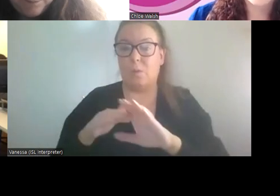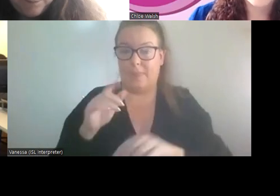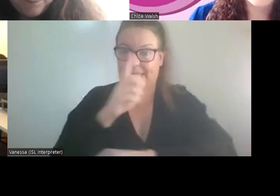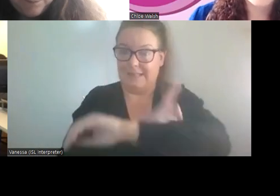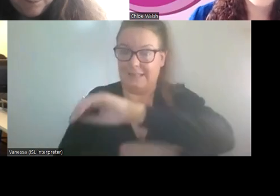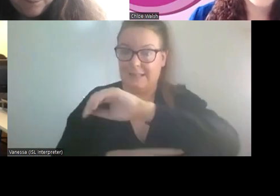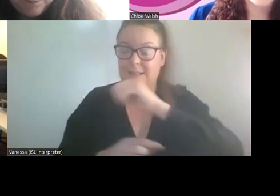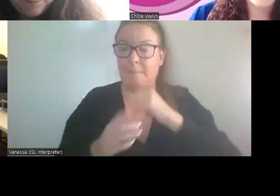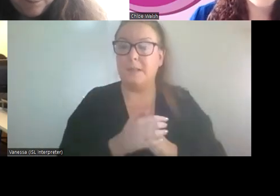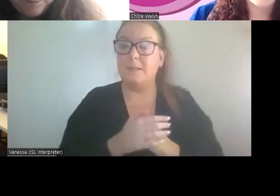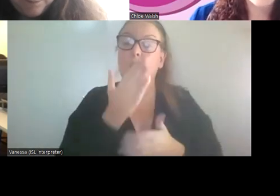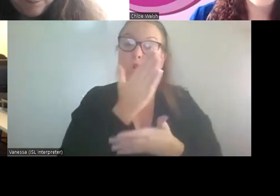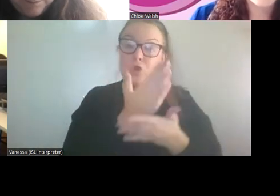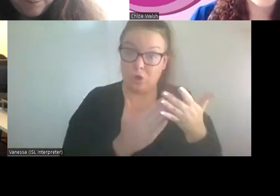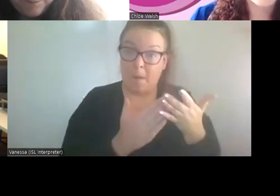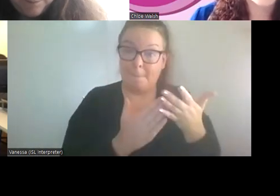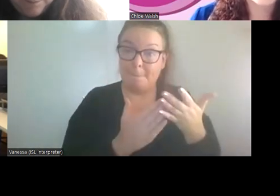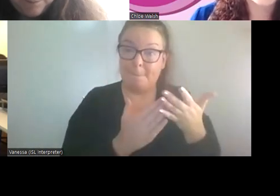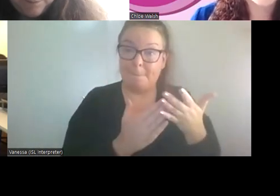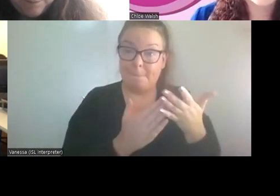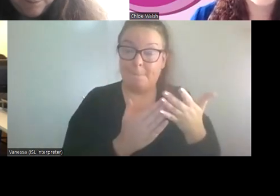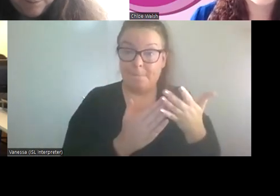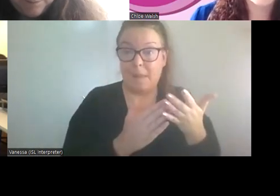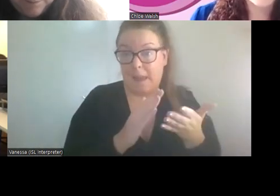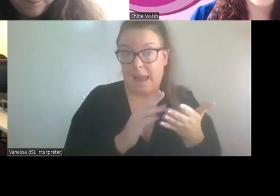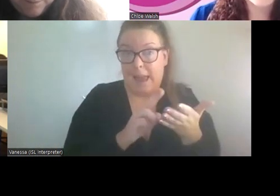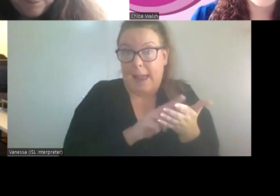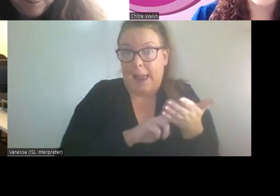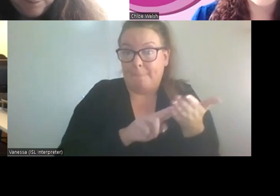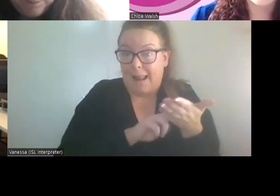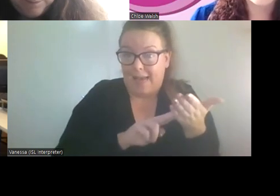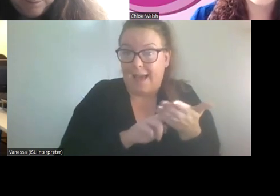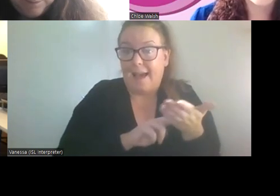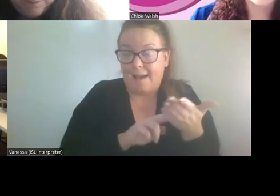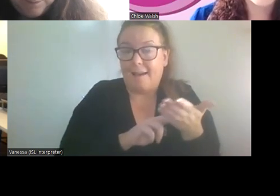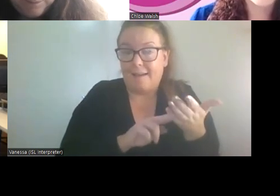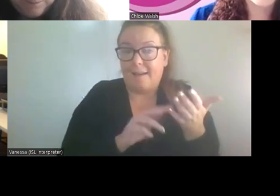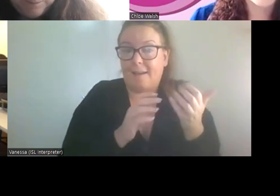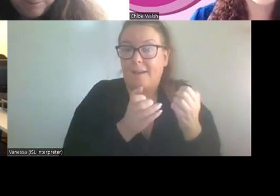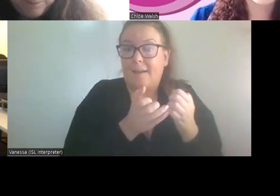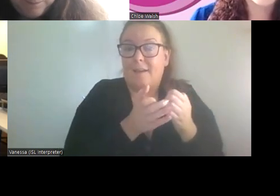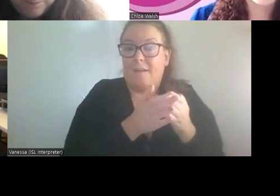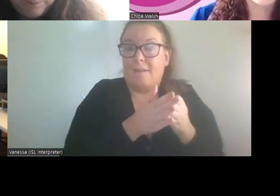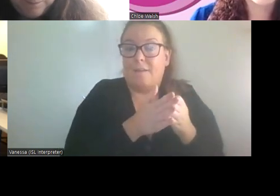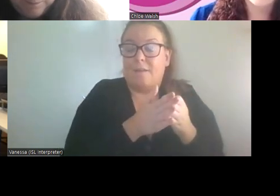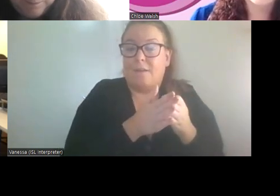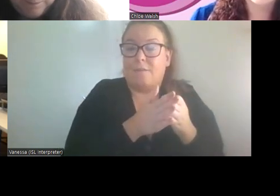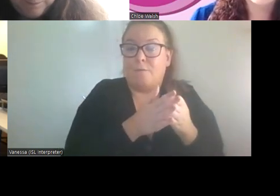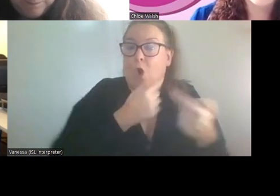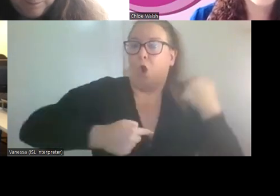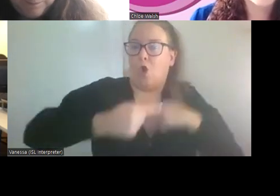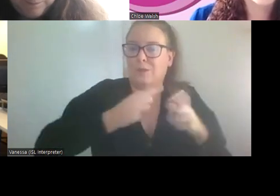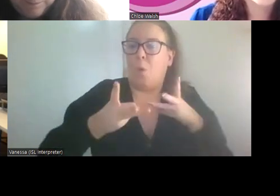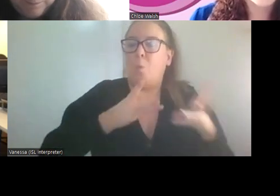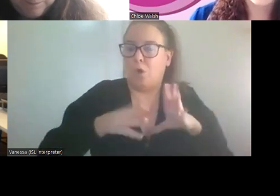some of some of it would certainly apply to also working with children, but they're not specifically aimed at children. We felt that maybe that would warrant